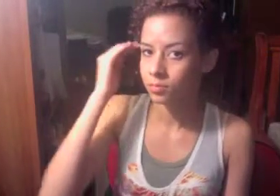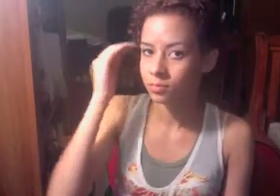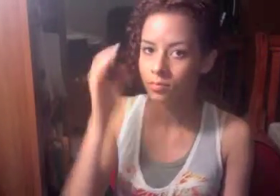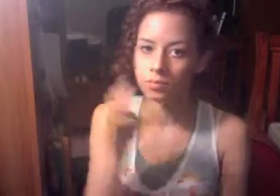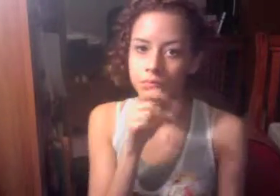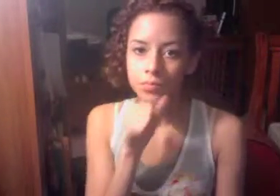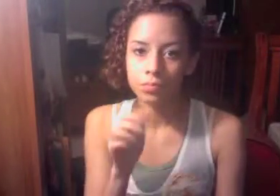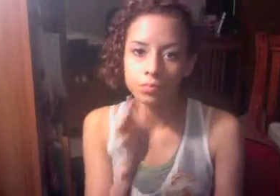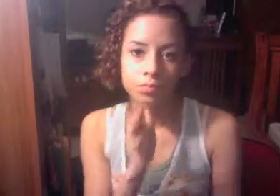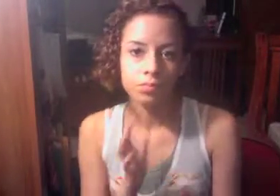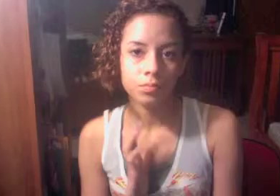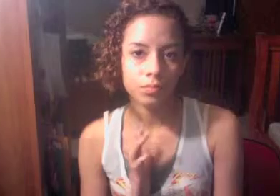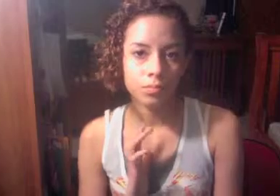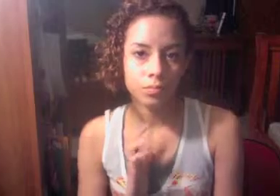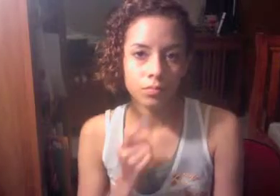I know an old lady who swallowed a fly.